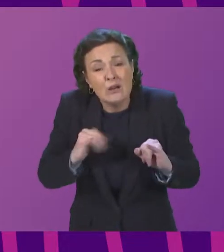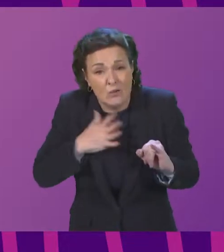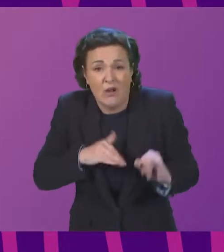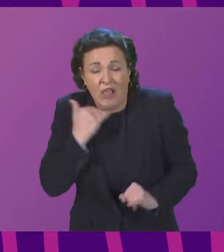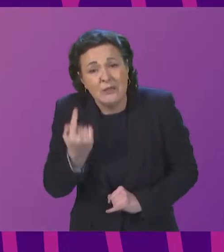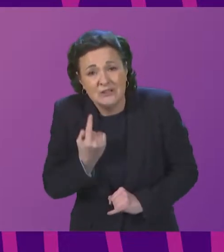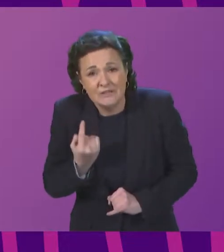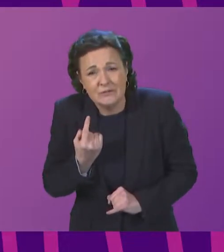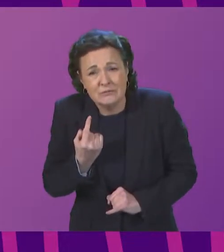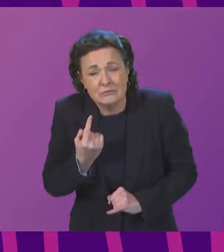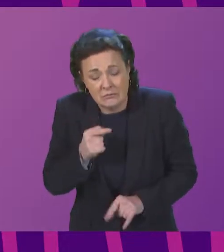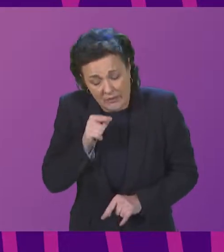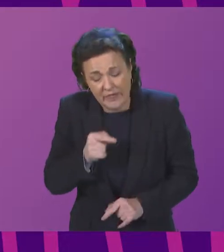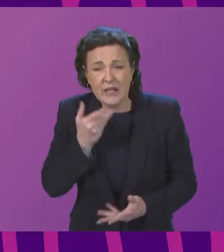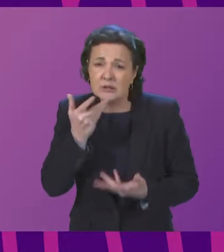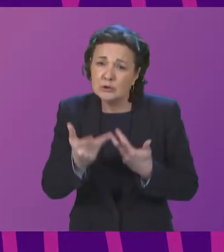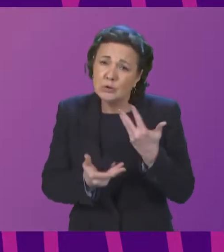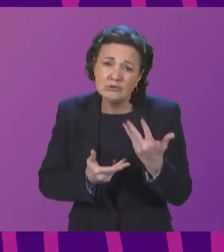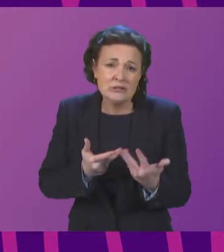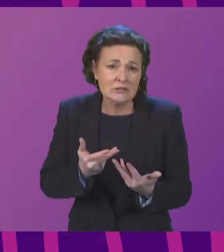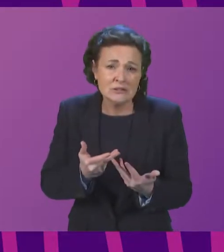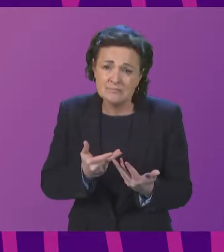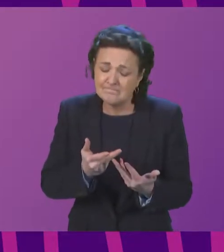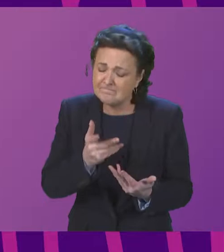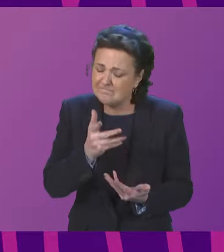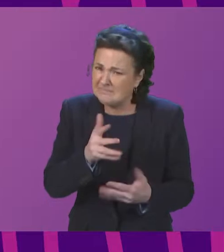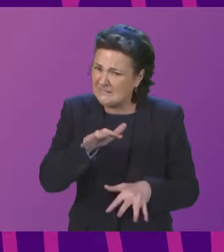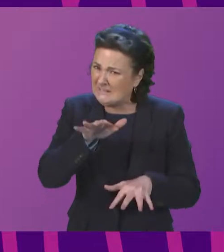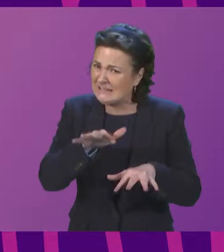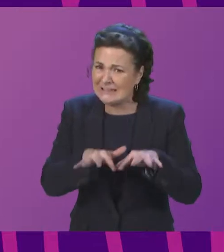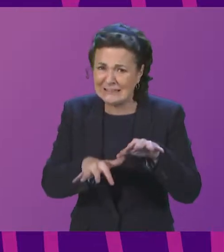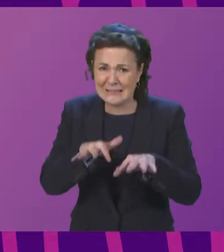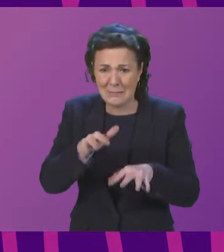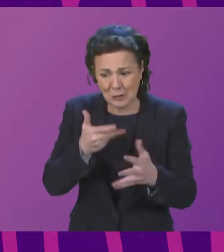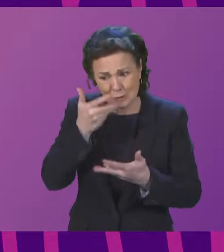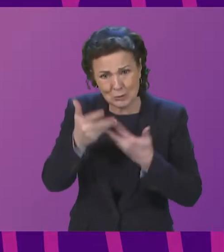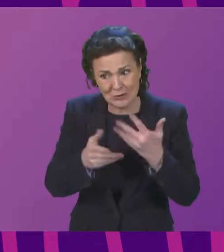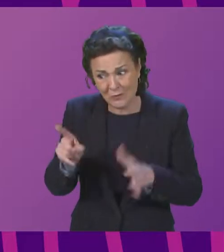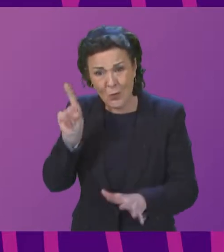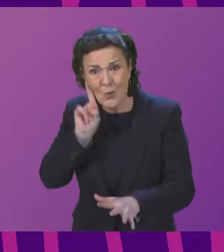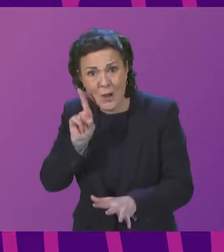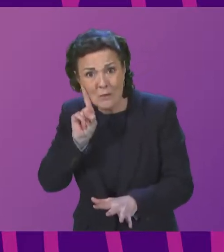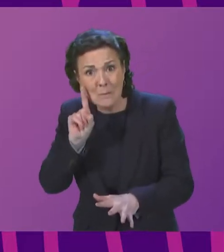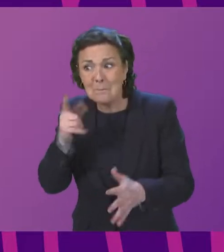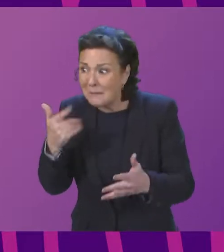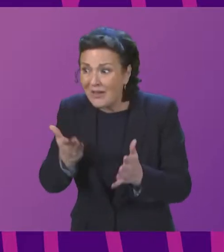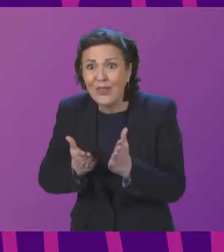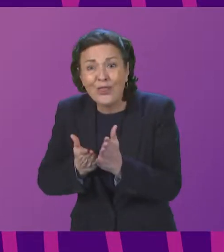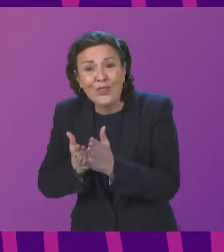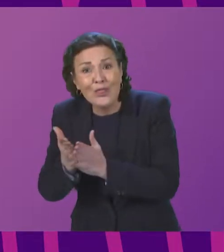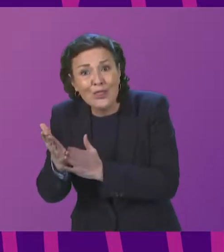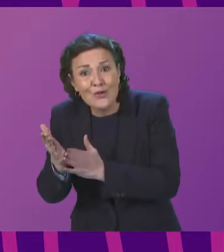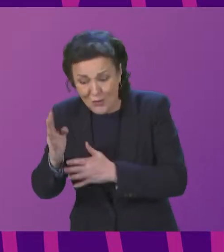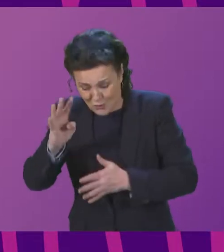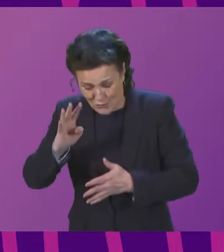Now these stories convener you will appreciate are remarkably similar to the stories we heard from women who experience difficulties as a